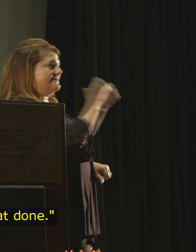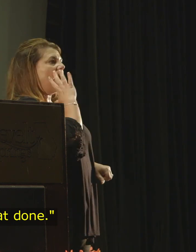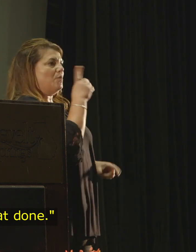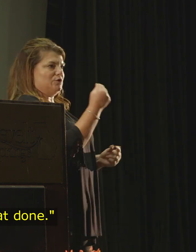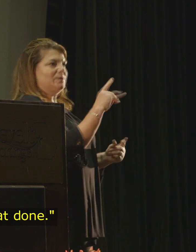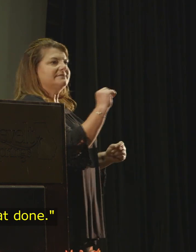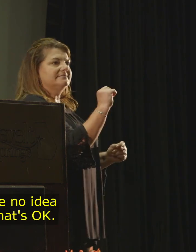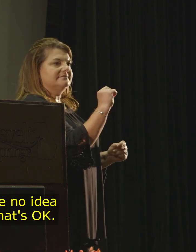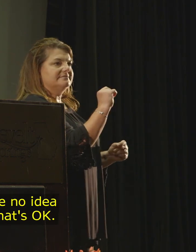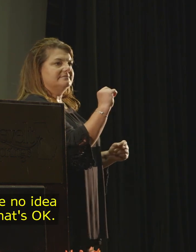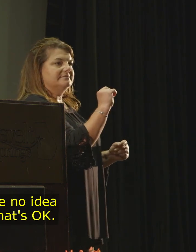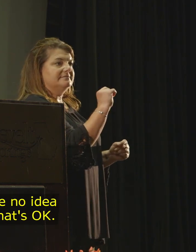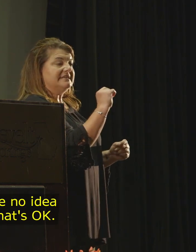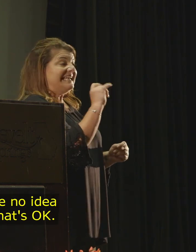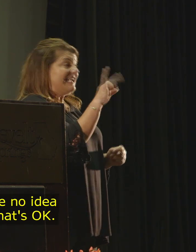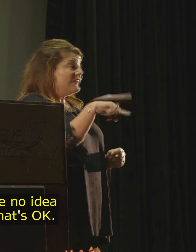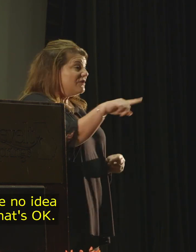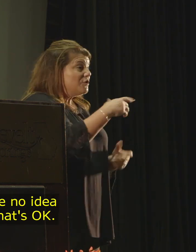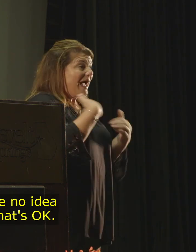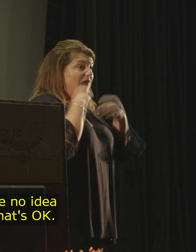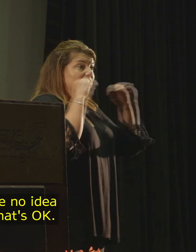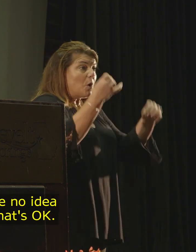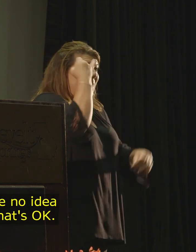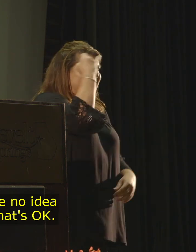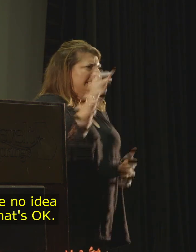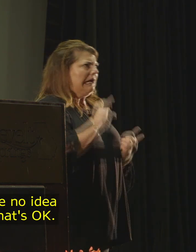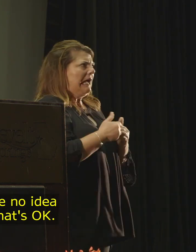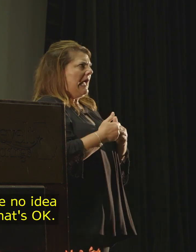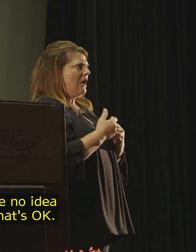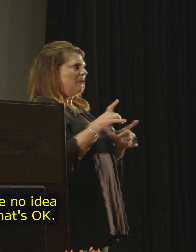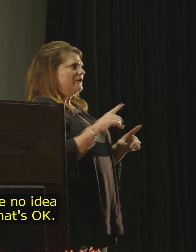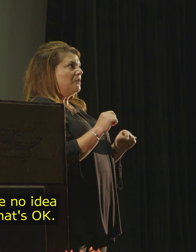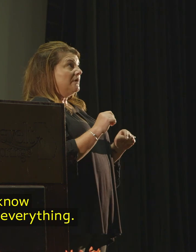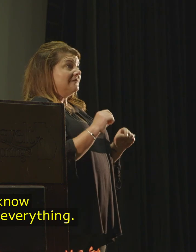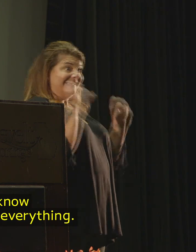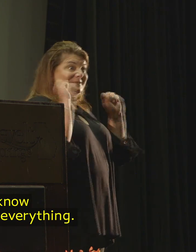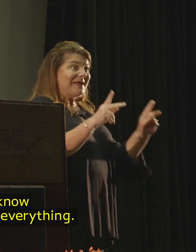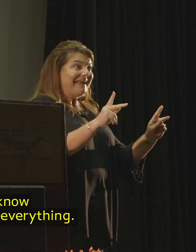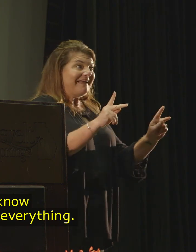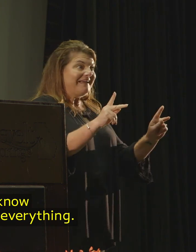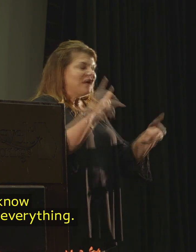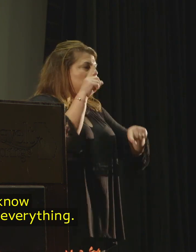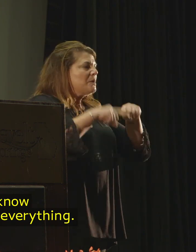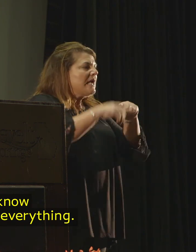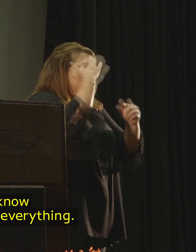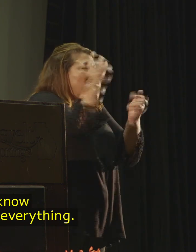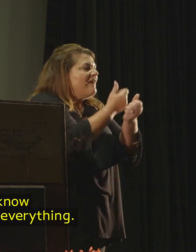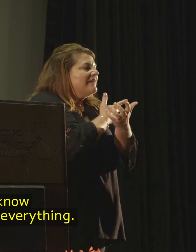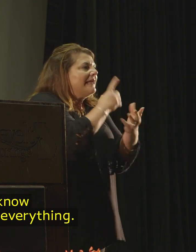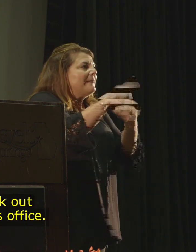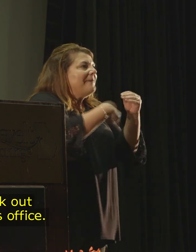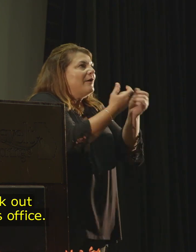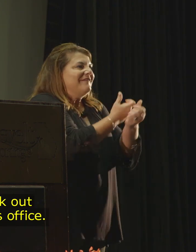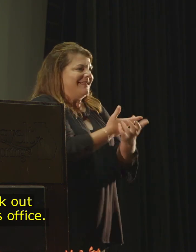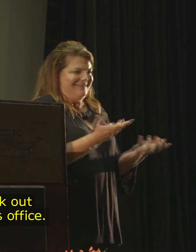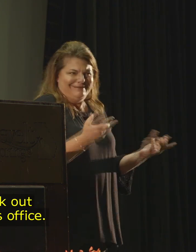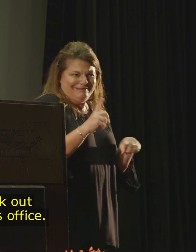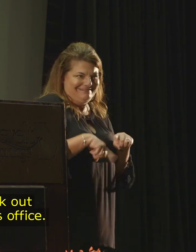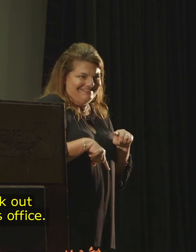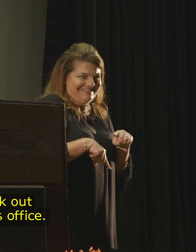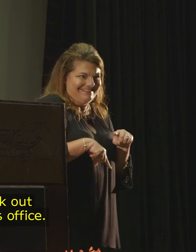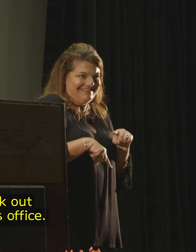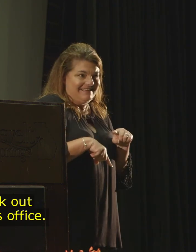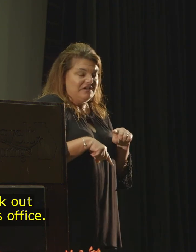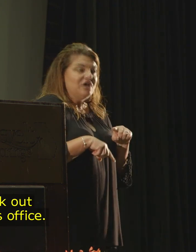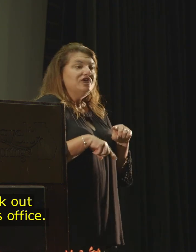that done. And if you have no idea how to do it, that's okay. You can't know everything about everything. Calmly,